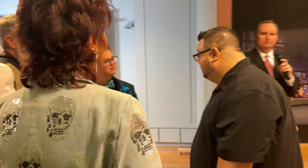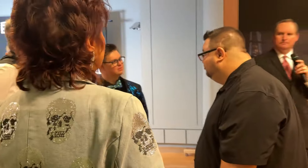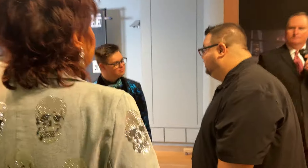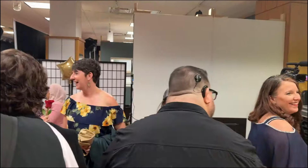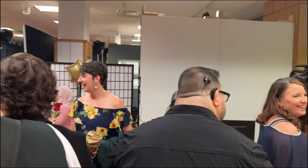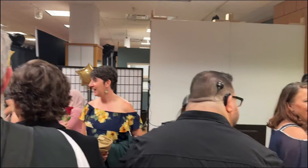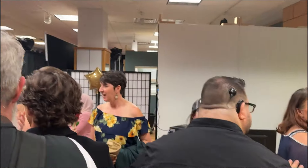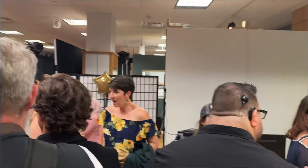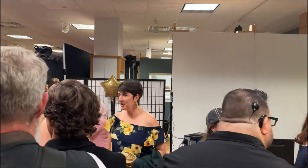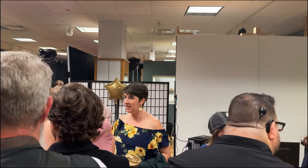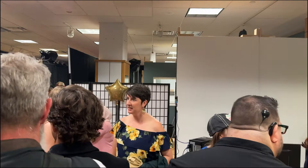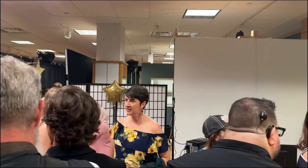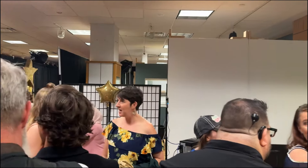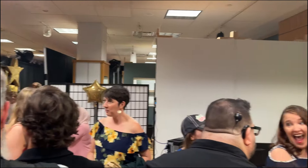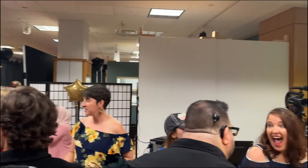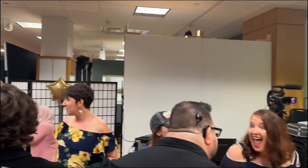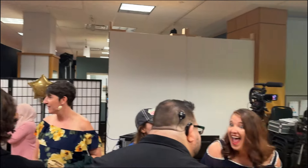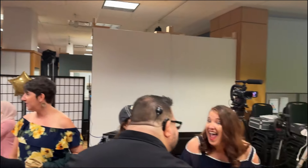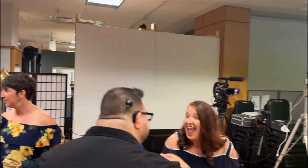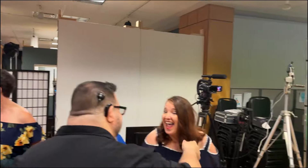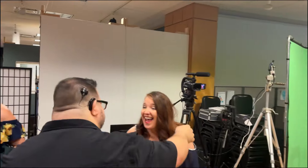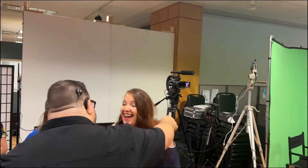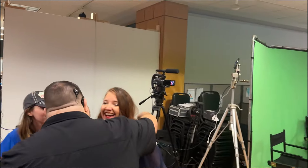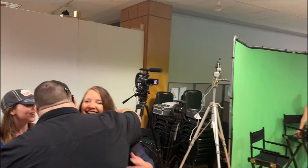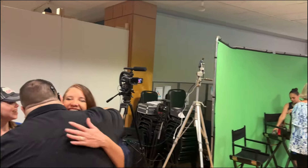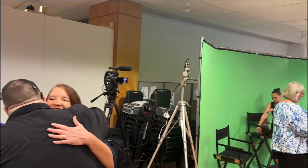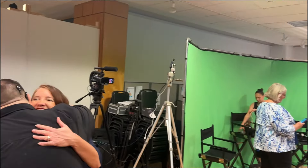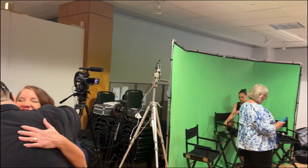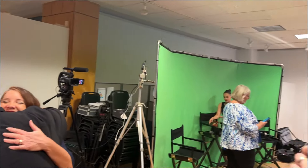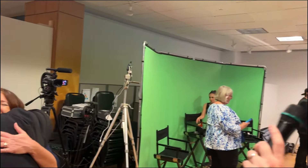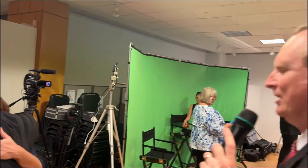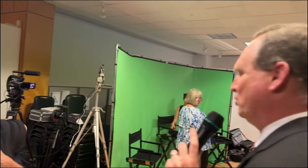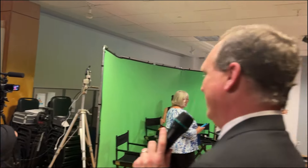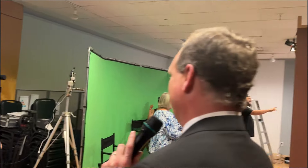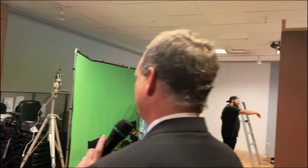That's great. was great. See, if she would like to join us.